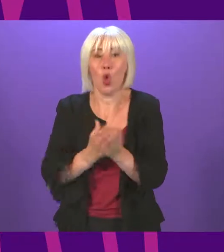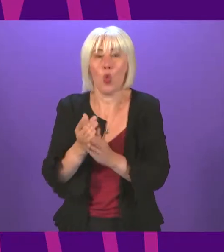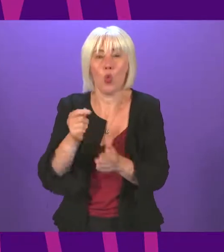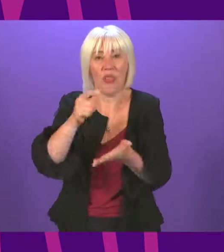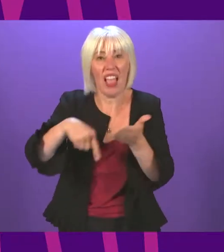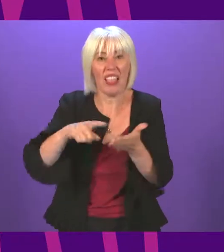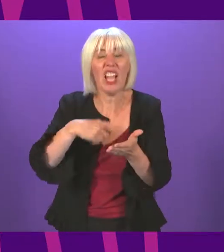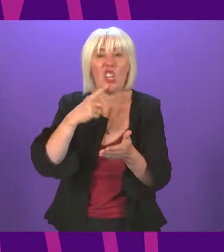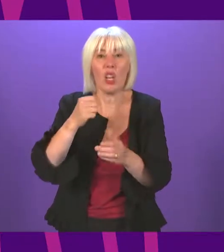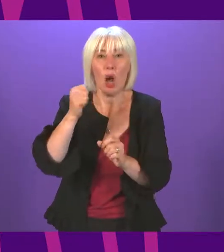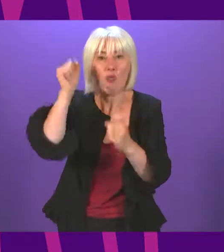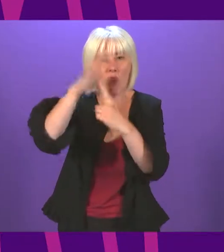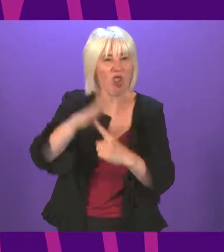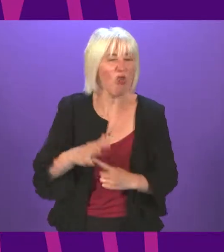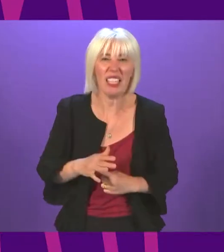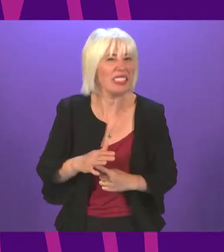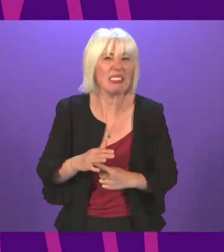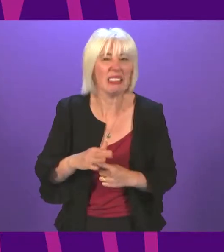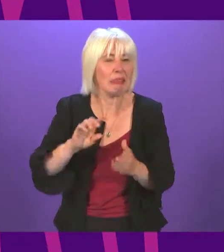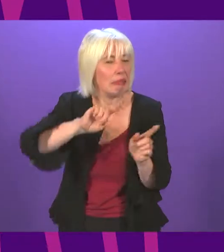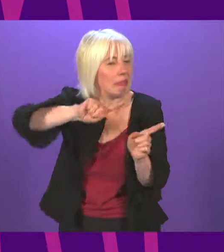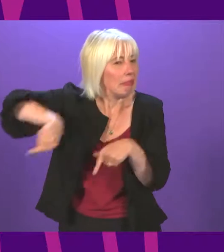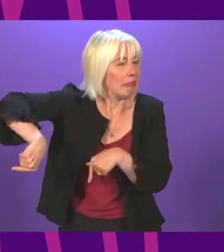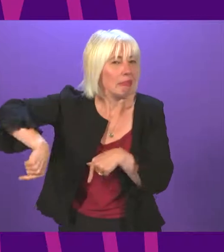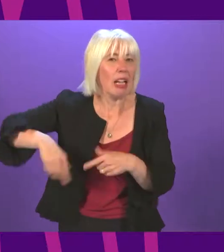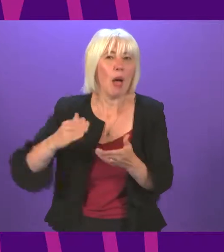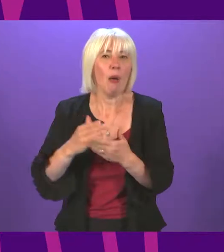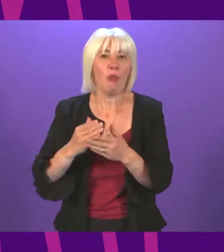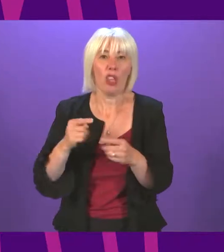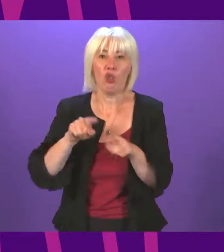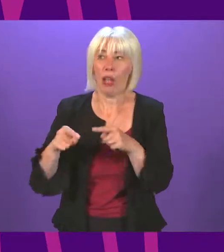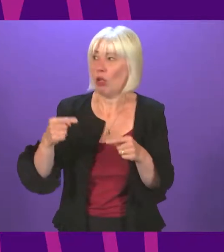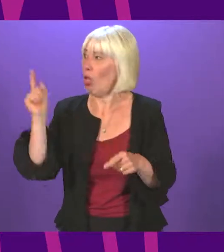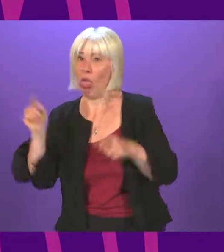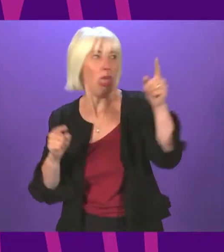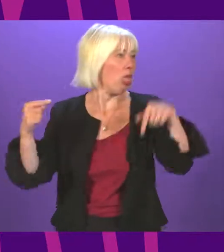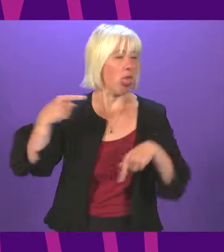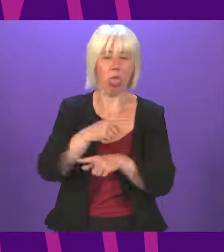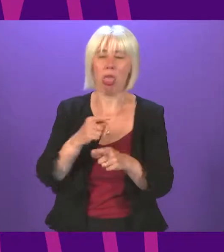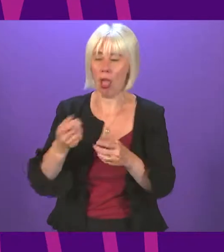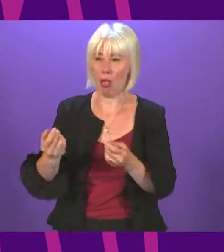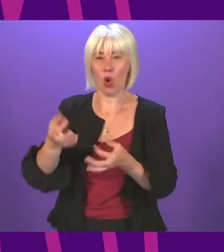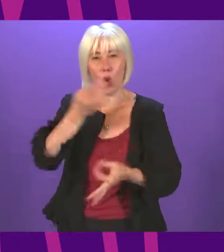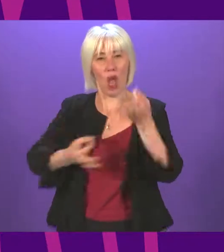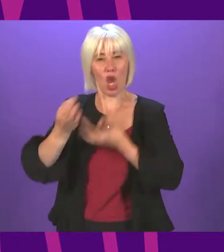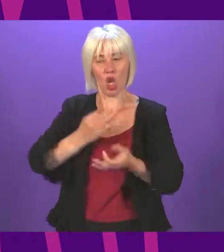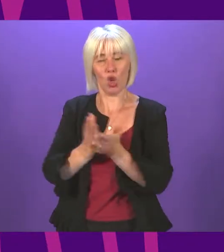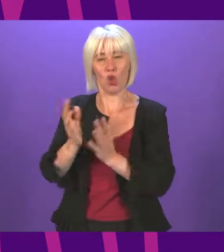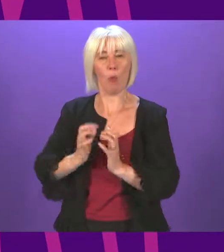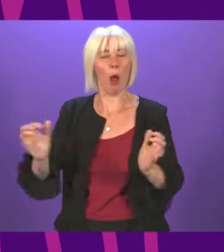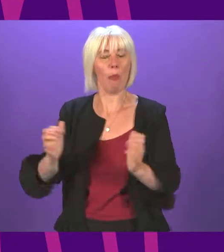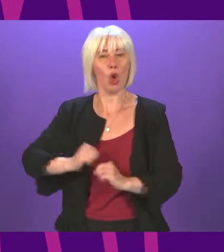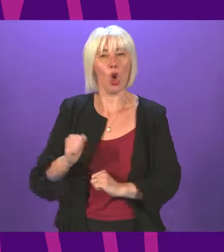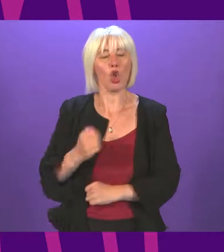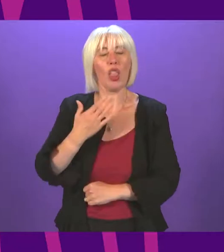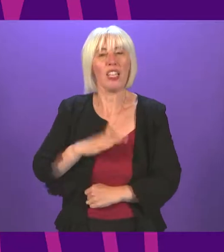predictably doubled down on their own obsessions and dodging parliamentary skewery. Scotland needs a government focused on results and